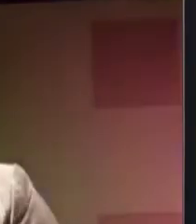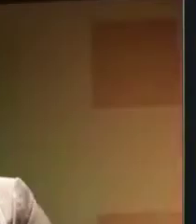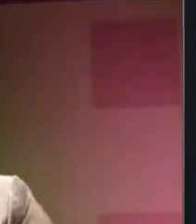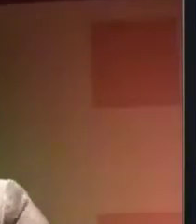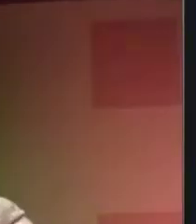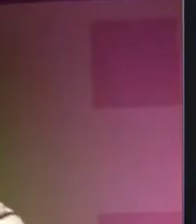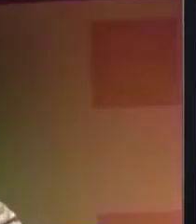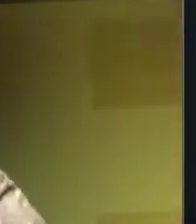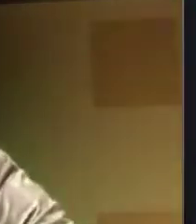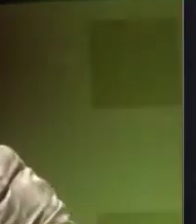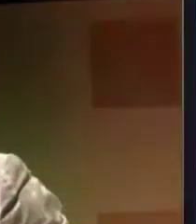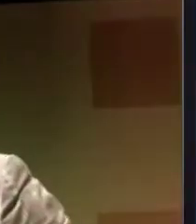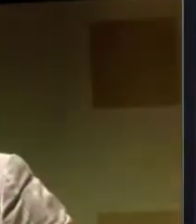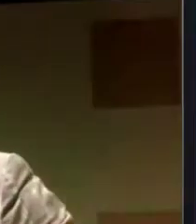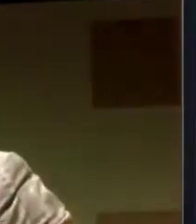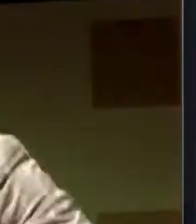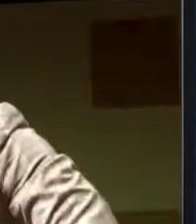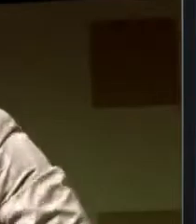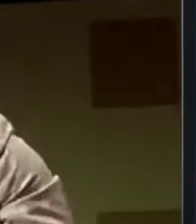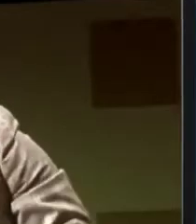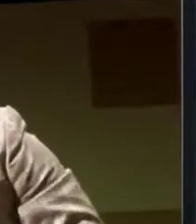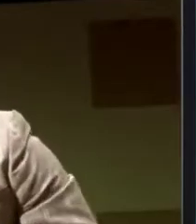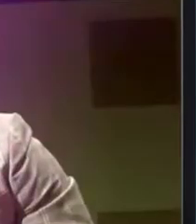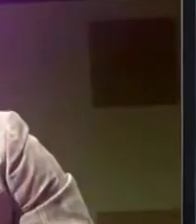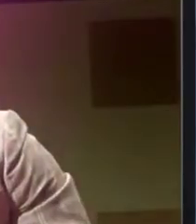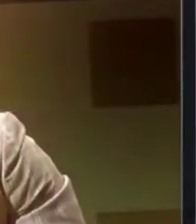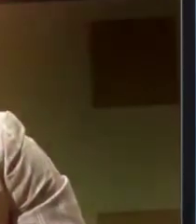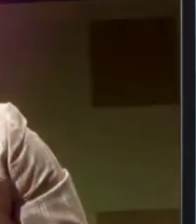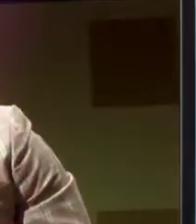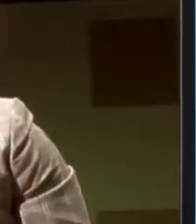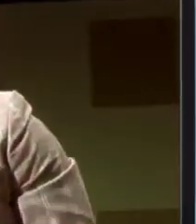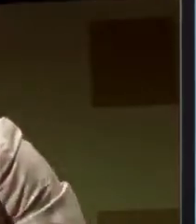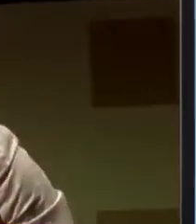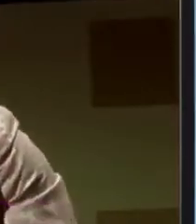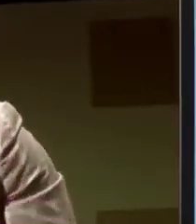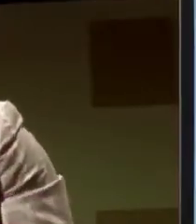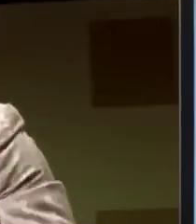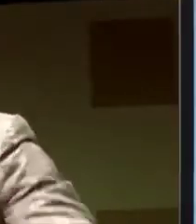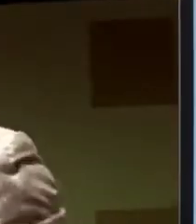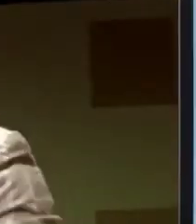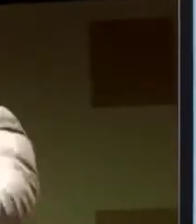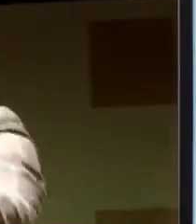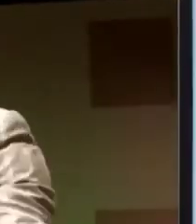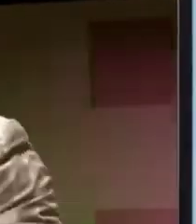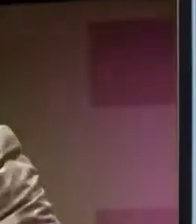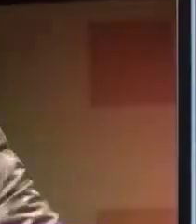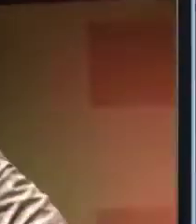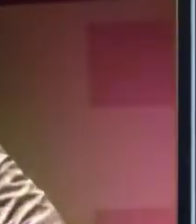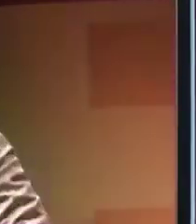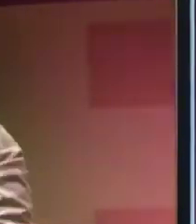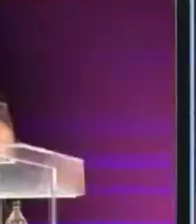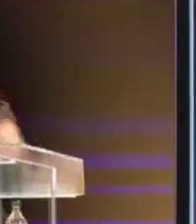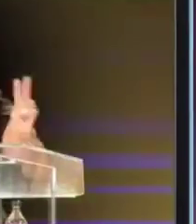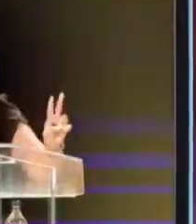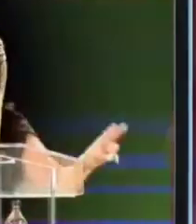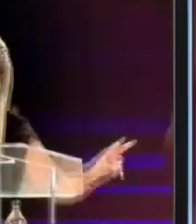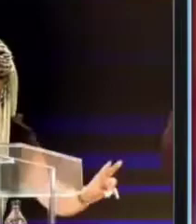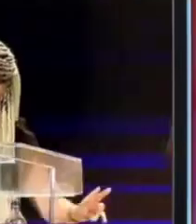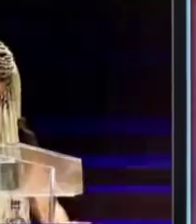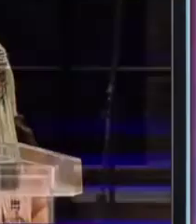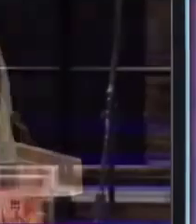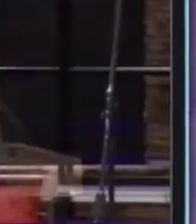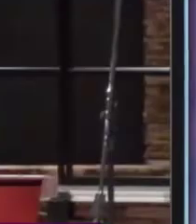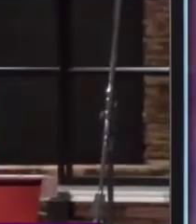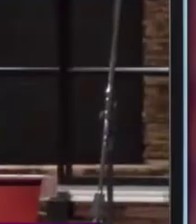when God sets up your door, can't nobody stop you from going in. Dr. T. Delbert and First Lady Jasmine